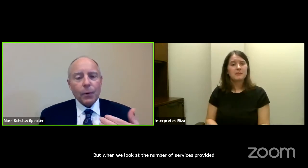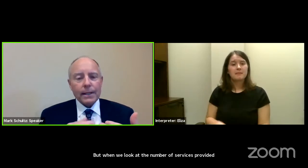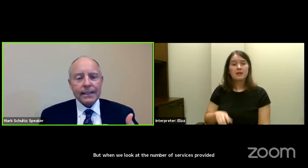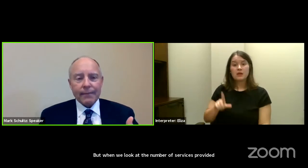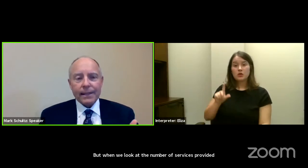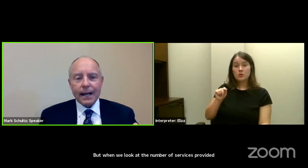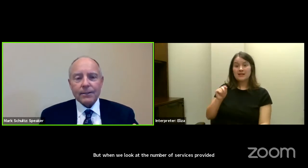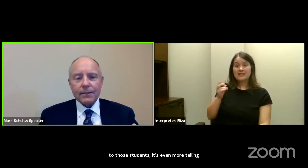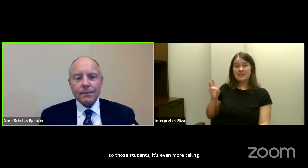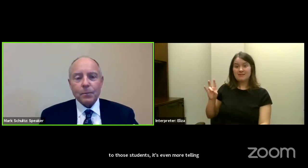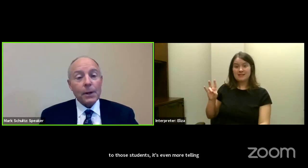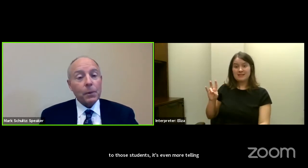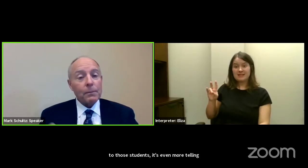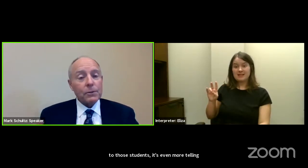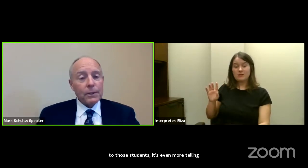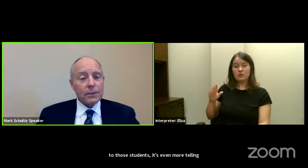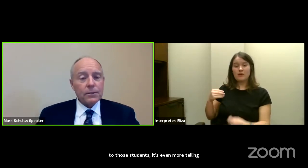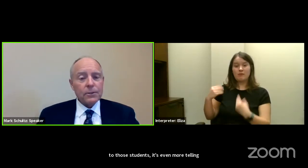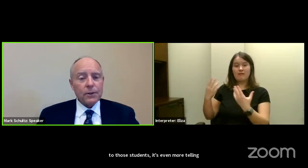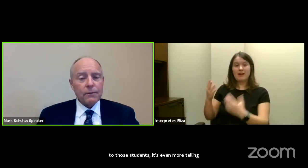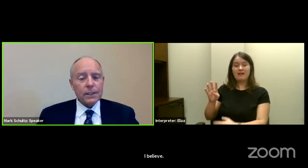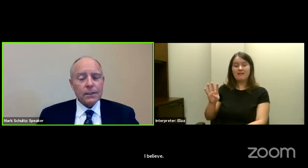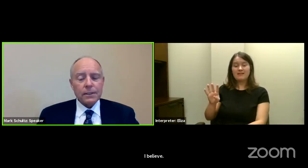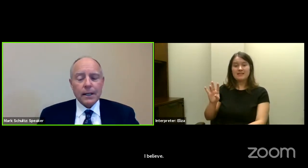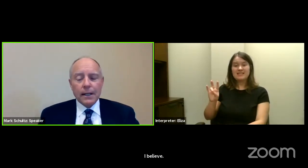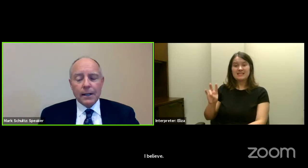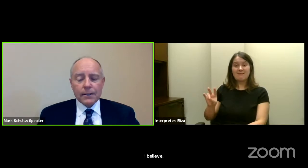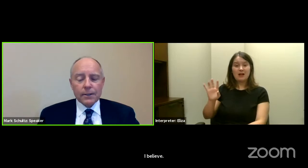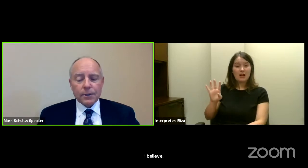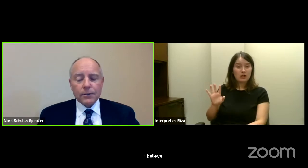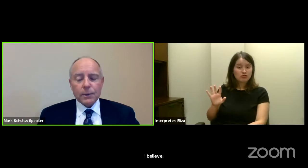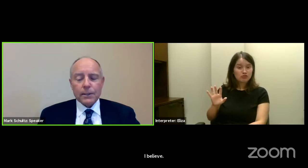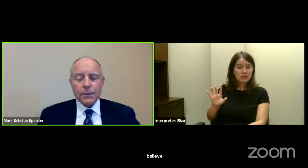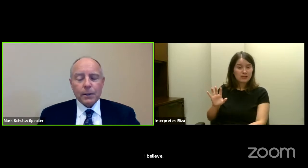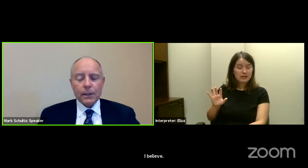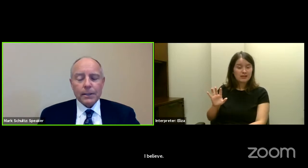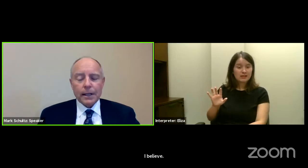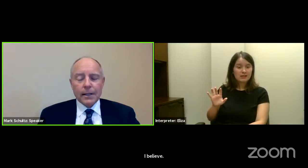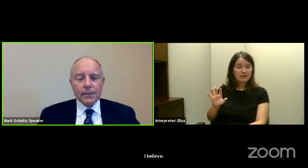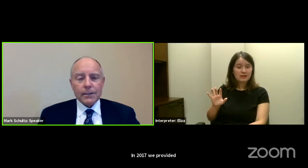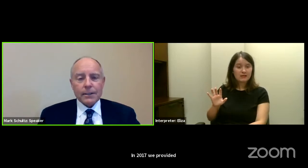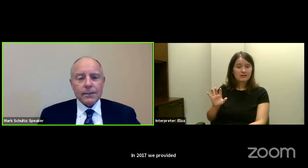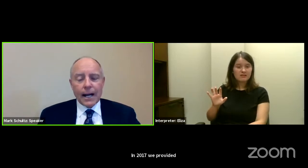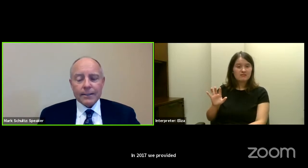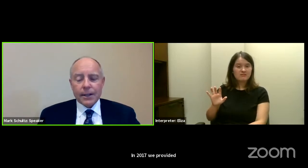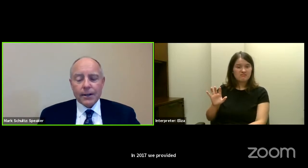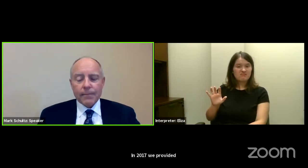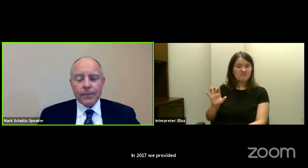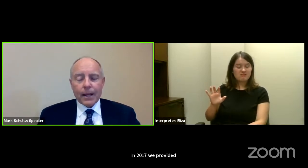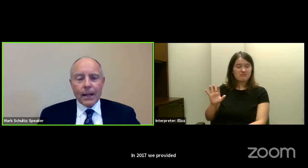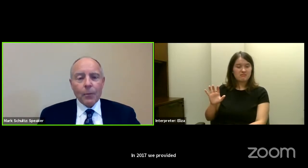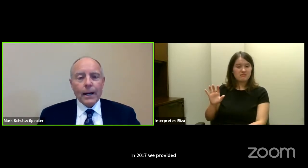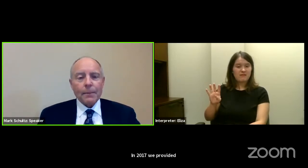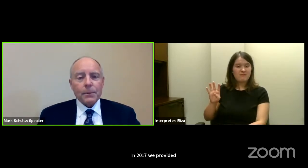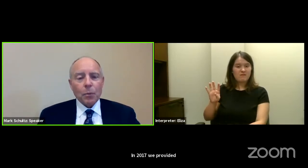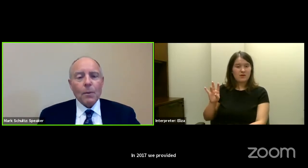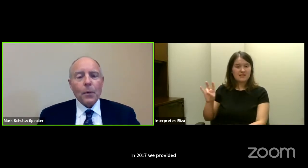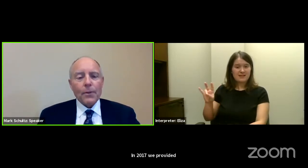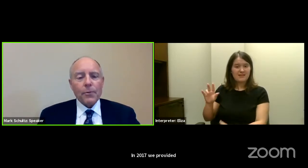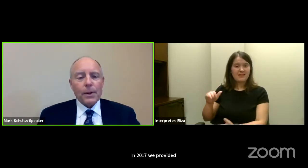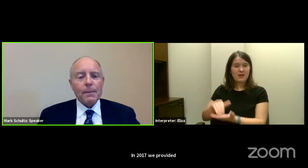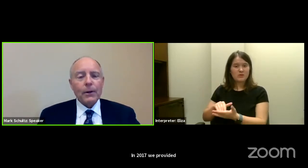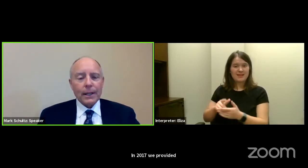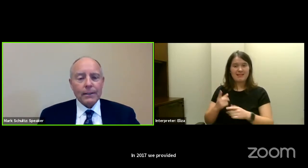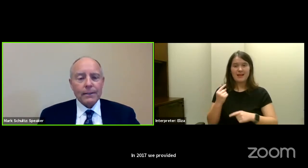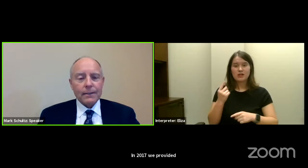747,000 pre-employment transition services to students with disabilities. Just this last year, it went up to